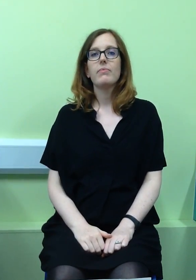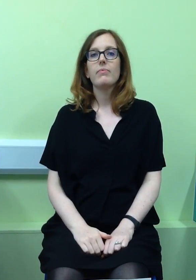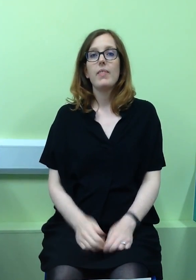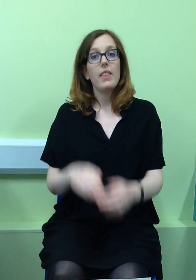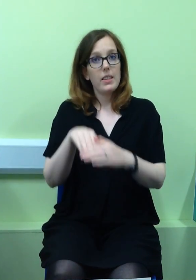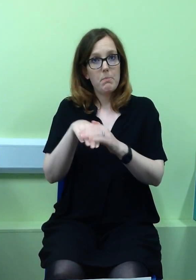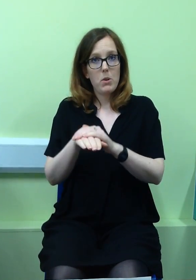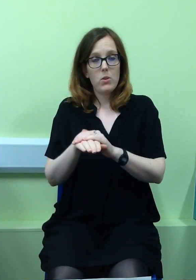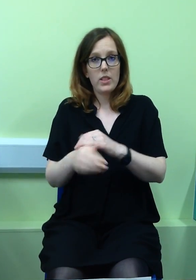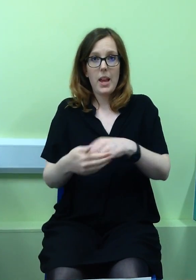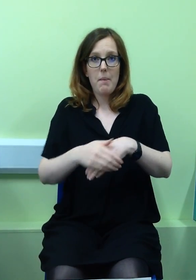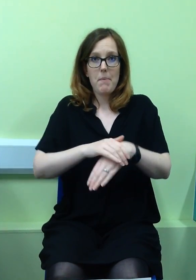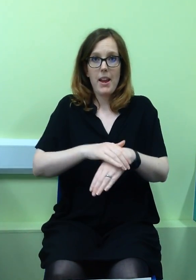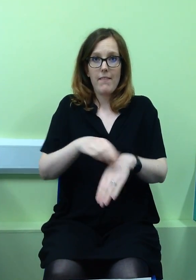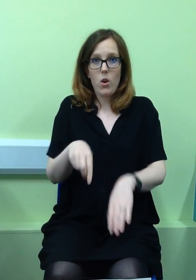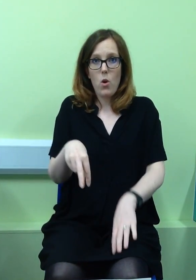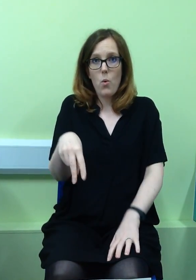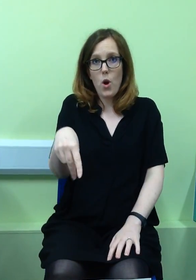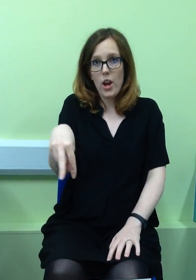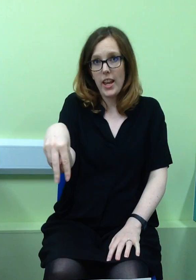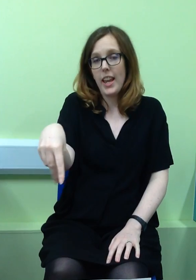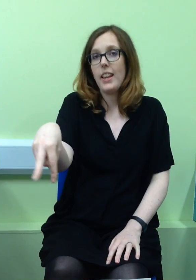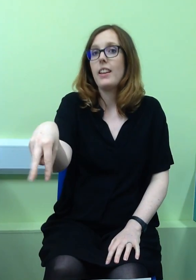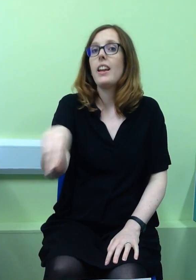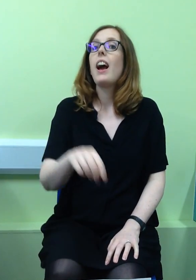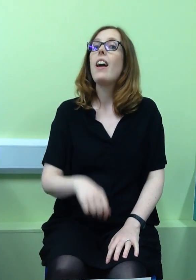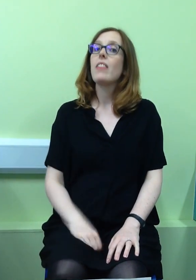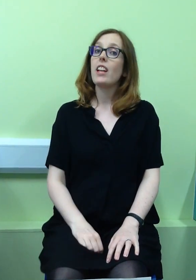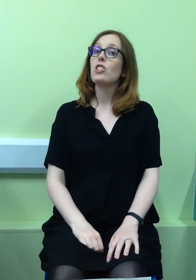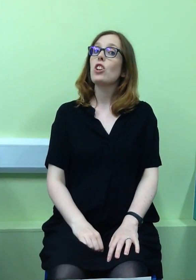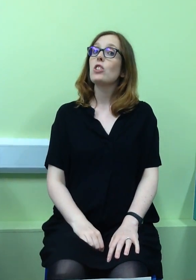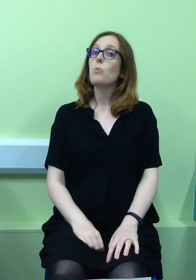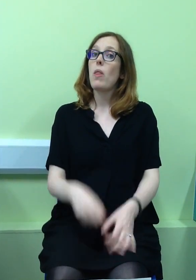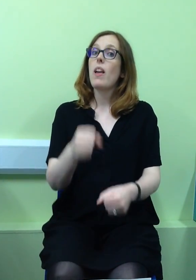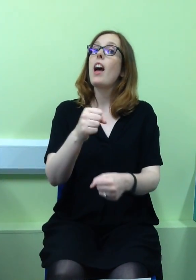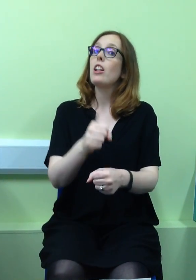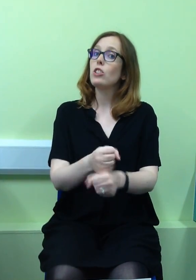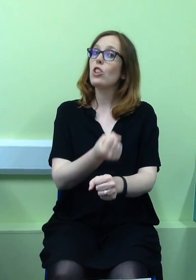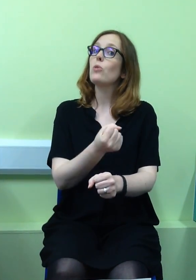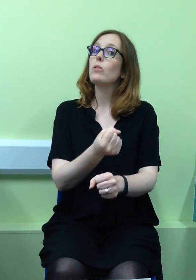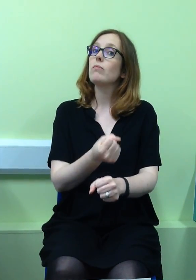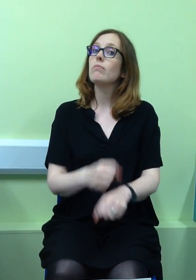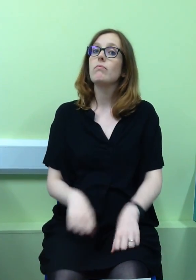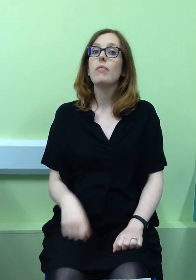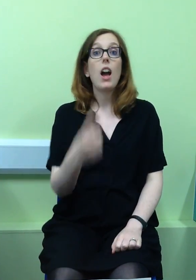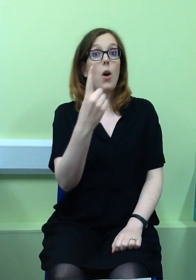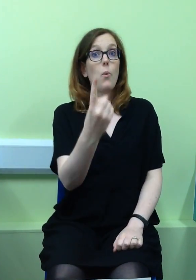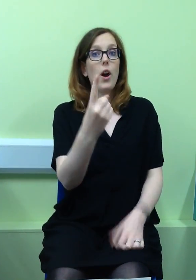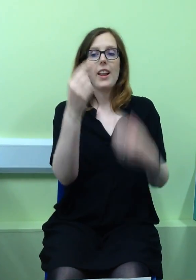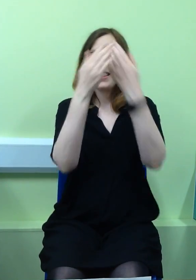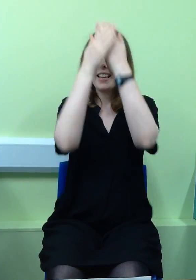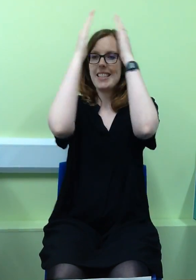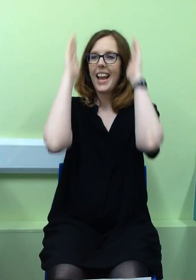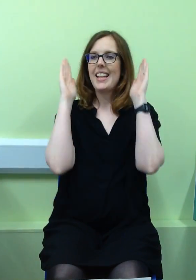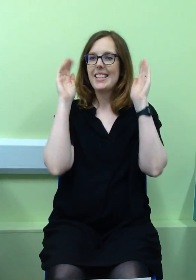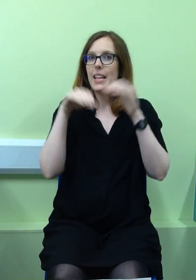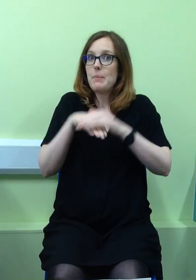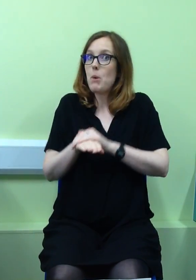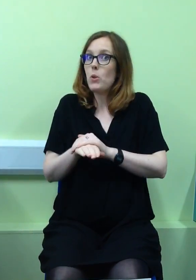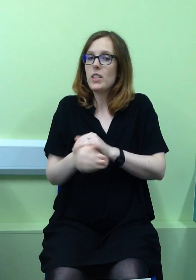These boots are made for walking, and that's just what they'll do. One of these days these boots